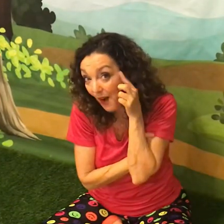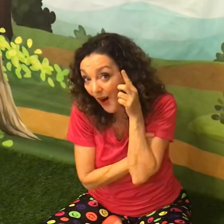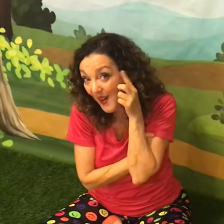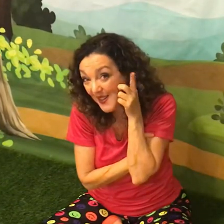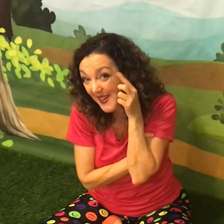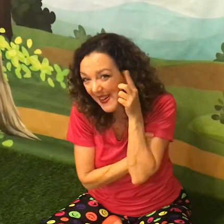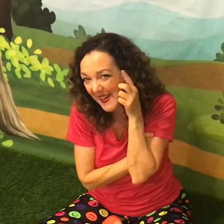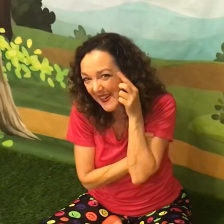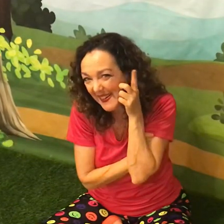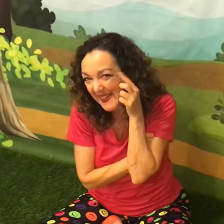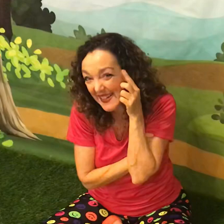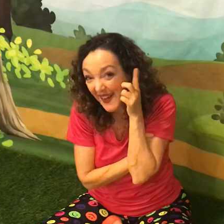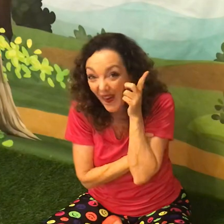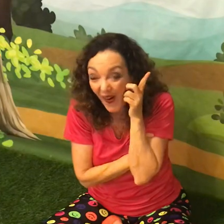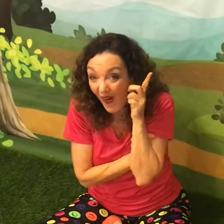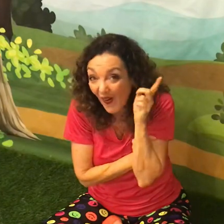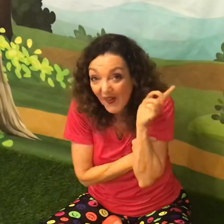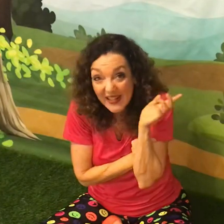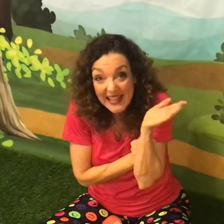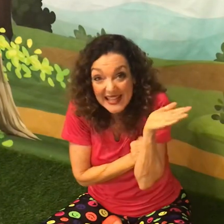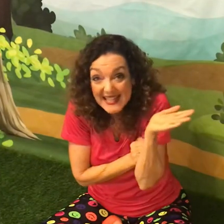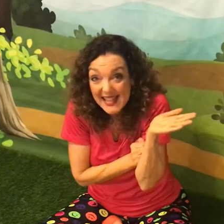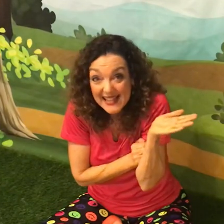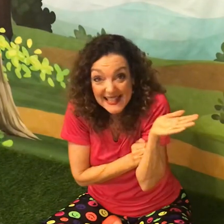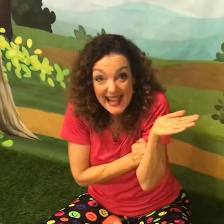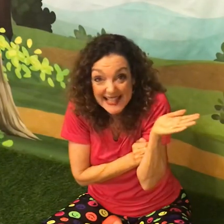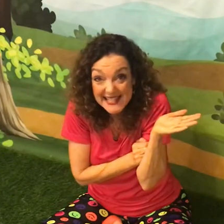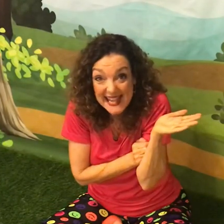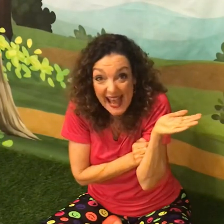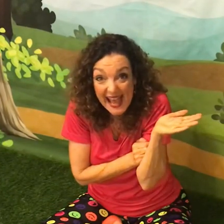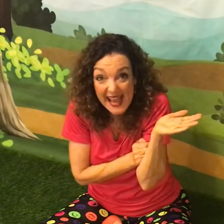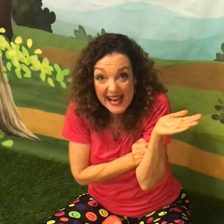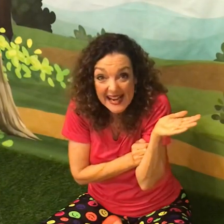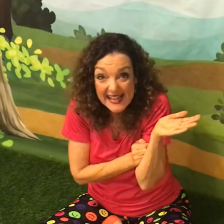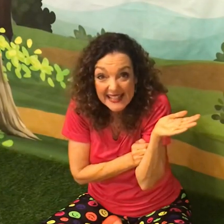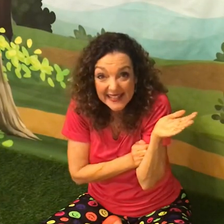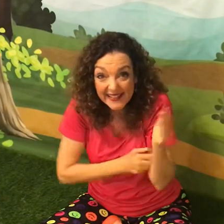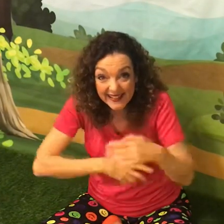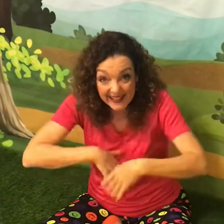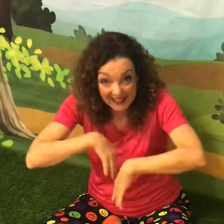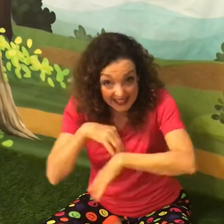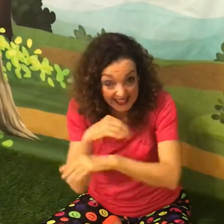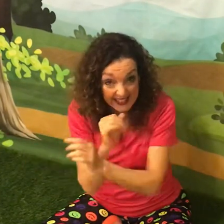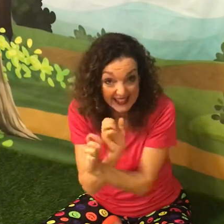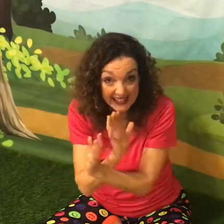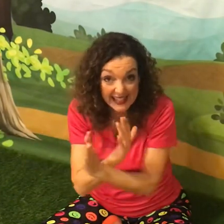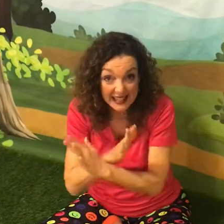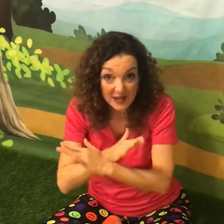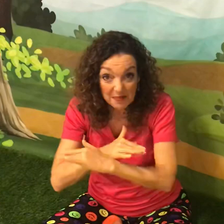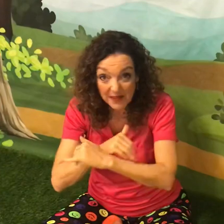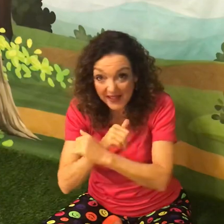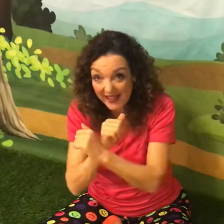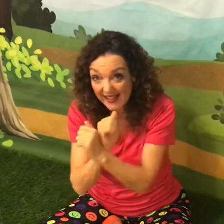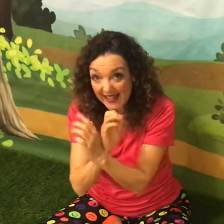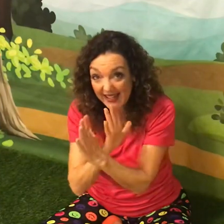pondered all he'd done that day. Itty-bitty